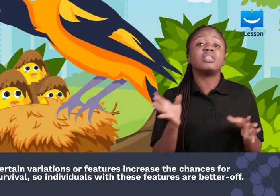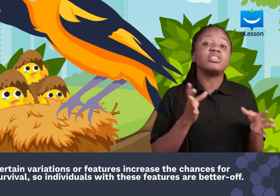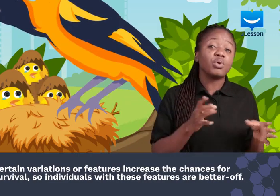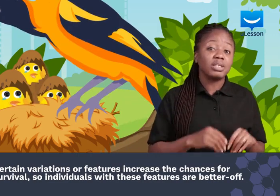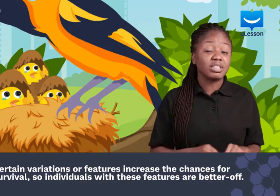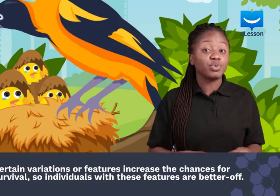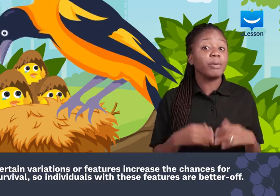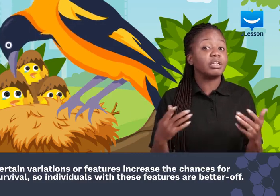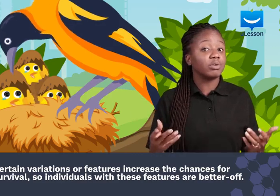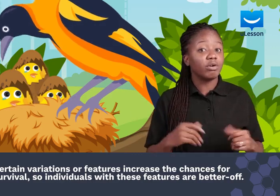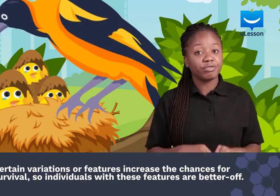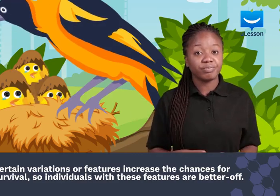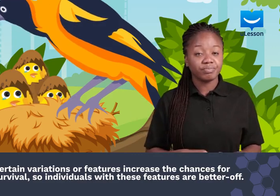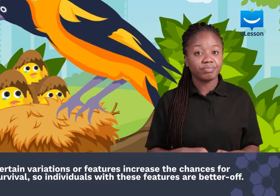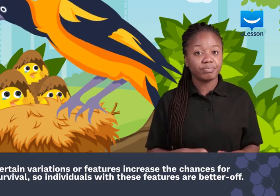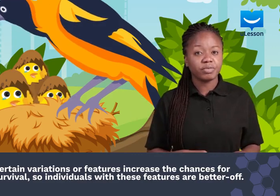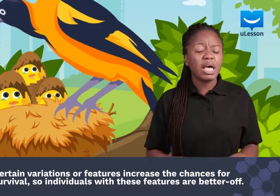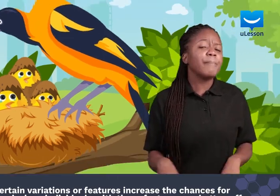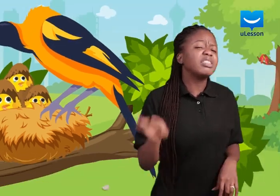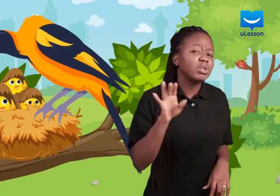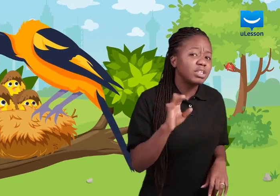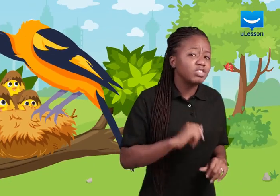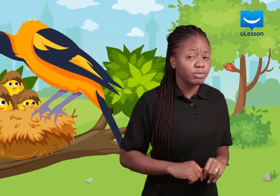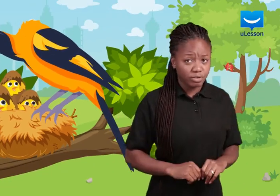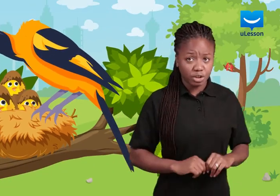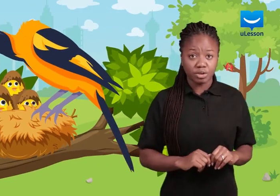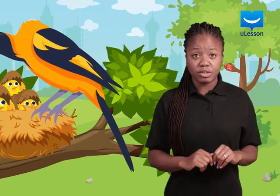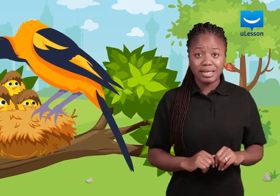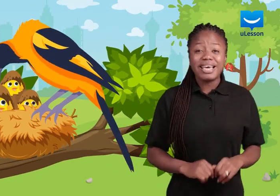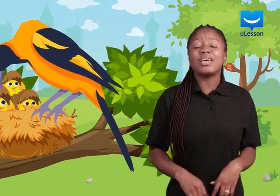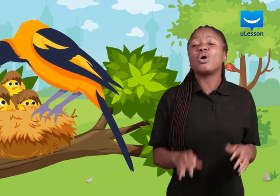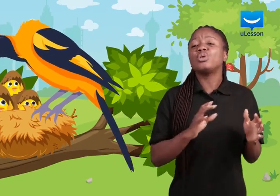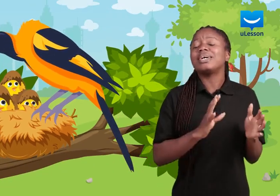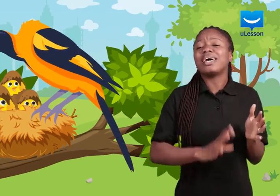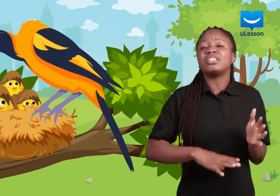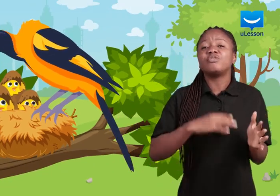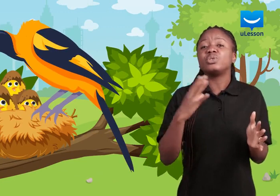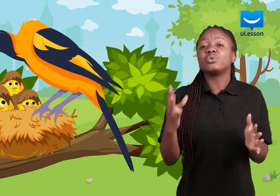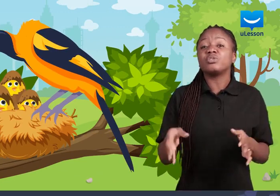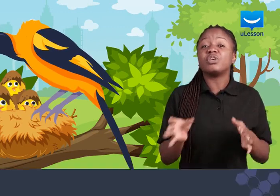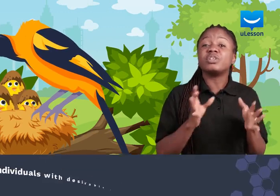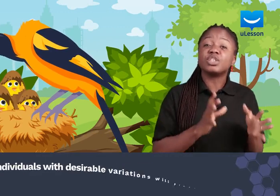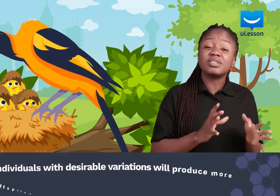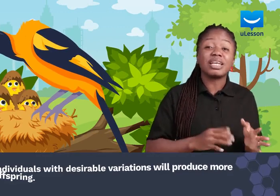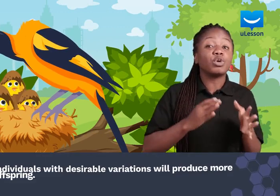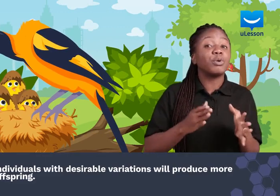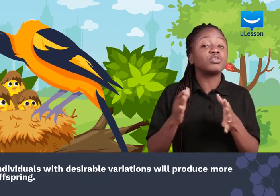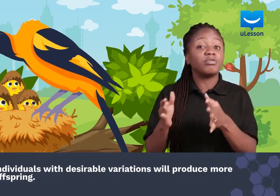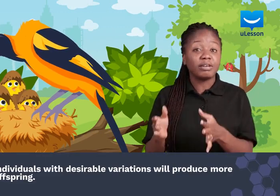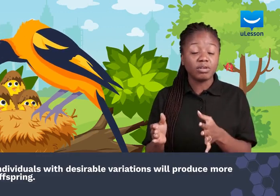these qualities were better off. Based on these observations, he concluded that individuals with variations that support survival